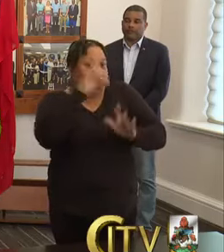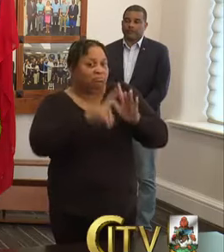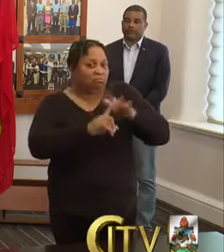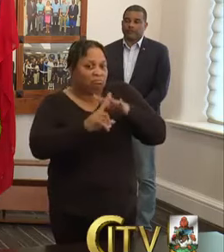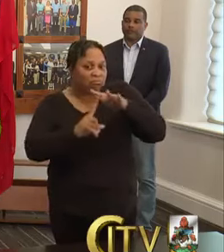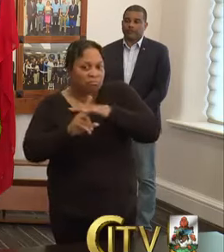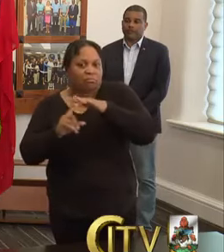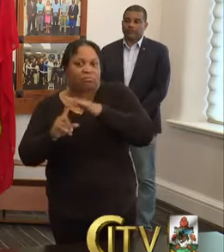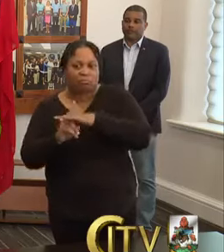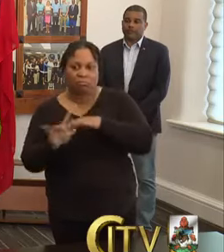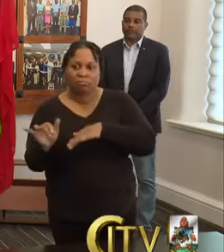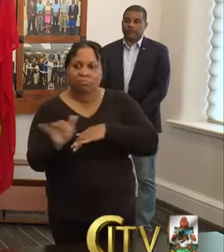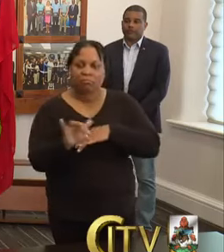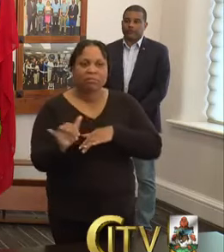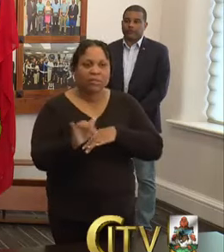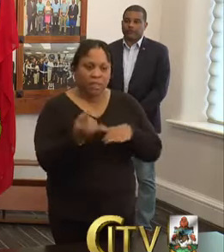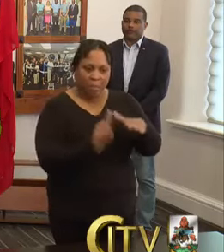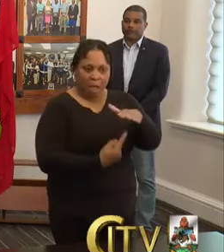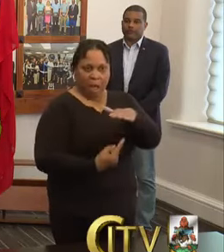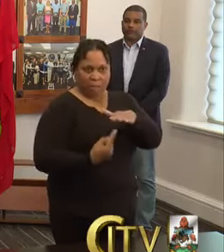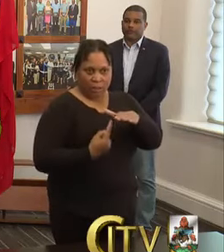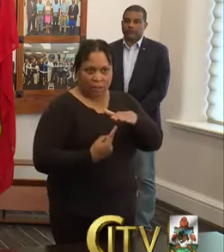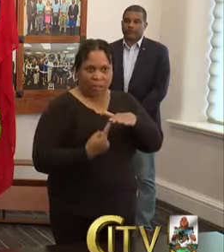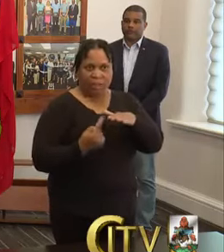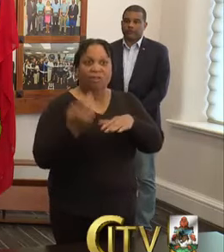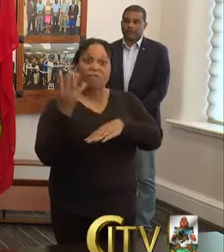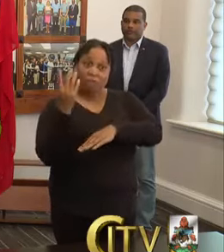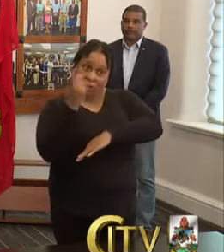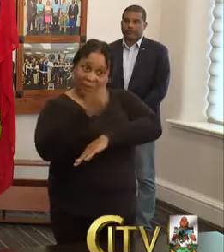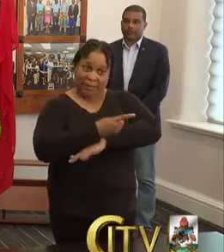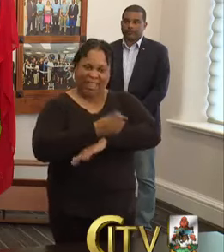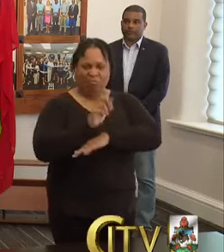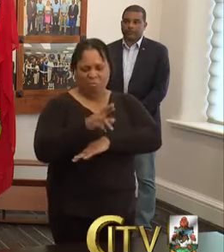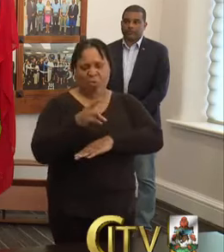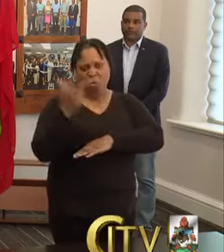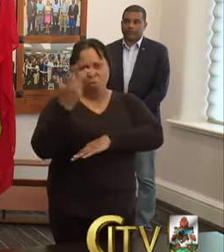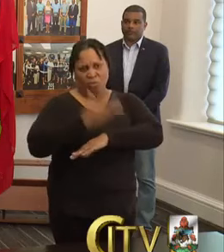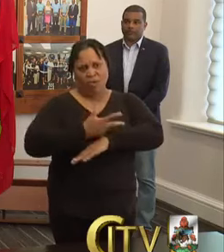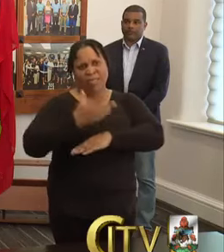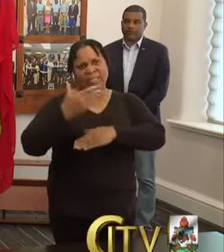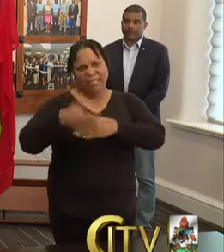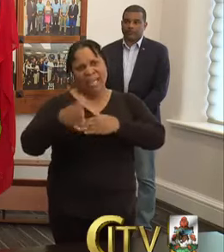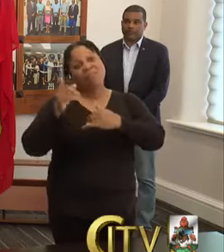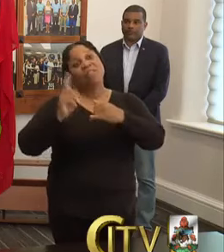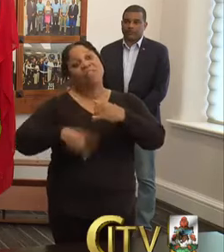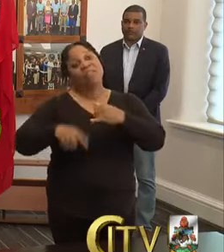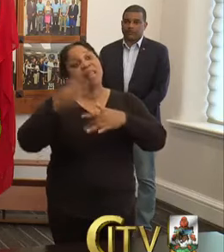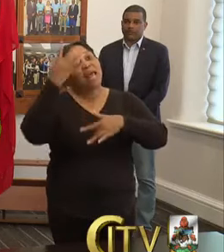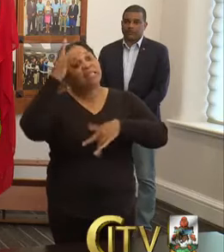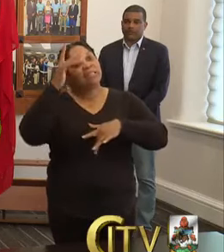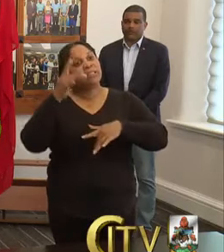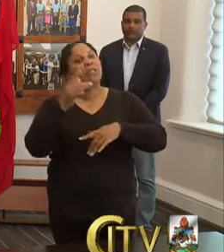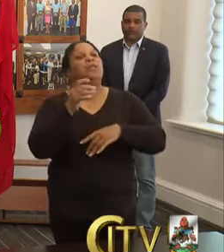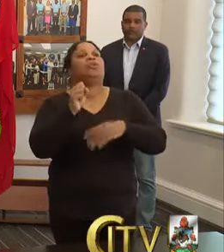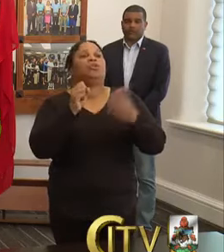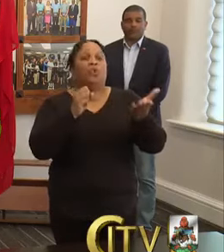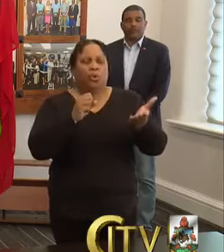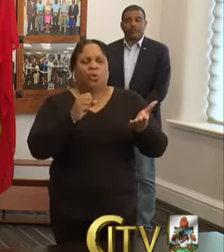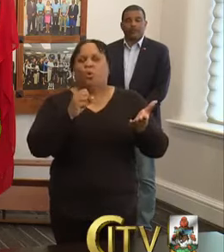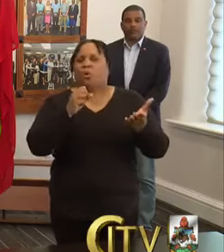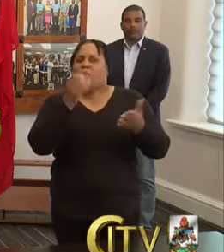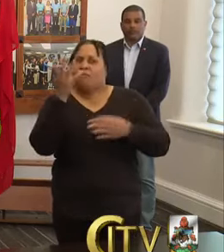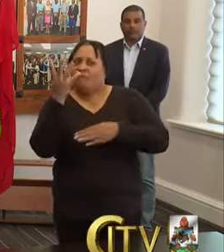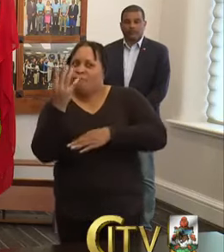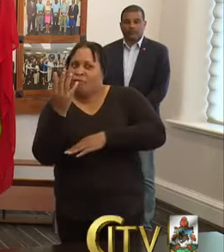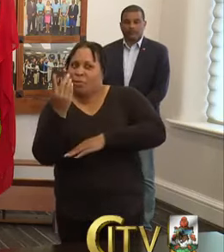they too will be required to isolate for a 14-day period or three days after the last symptom. Right. So 14 days from when